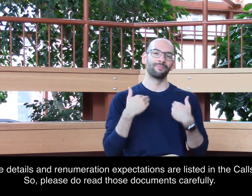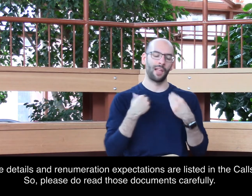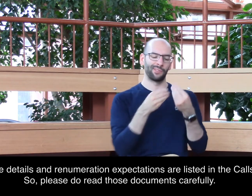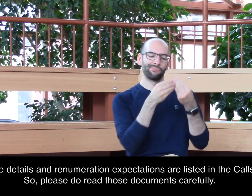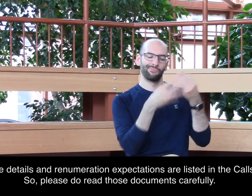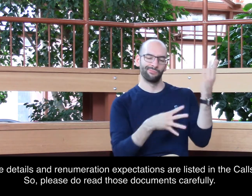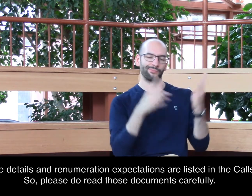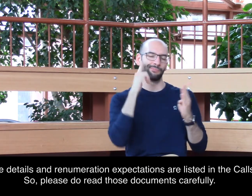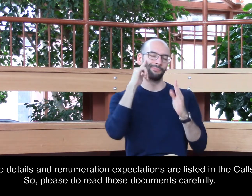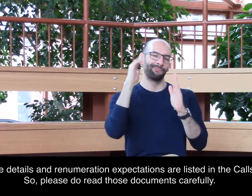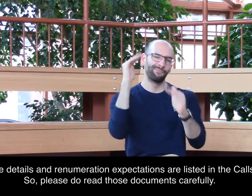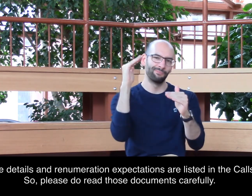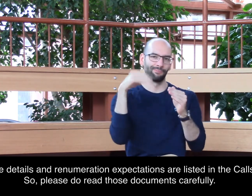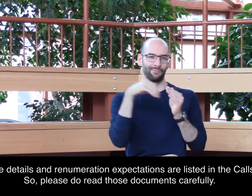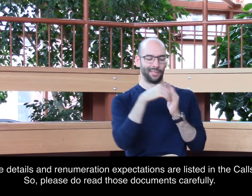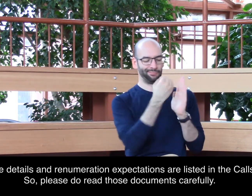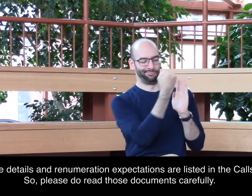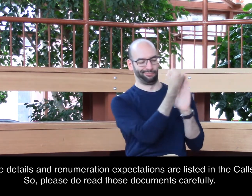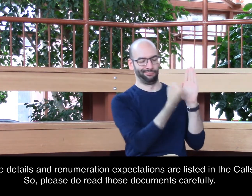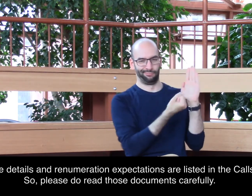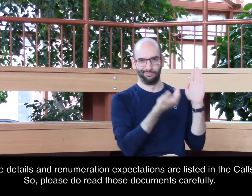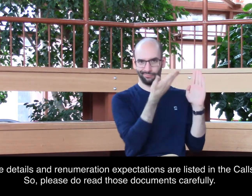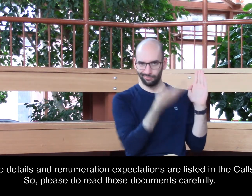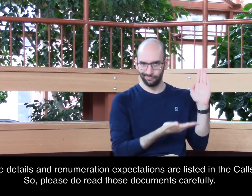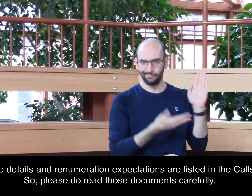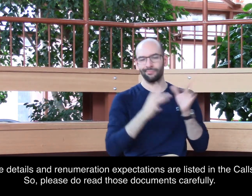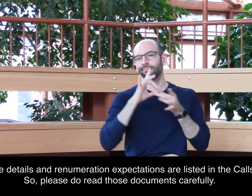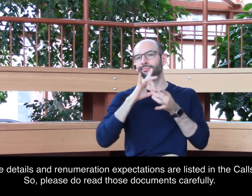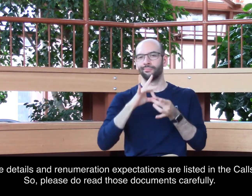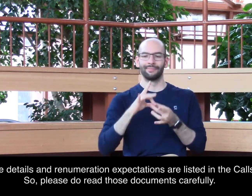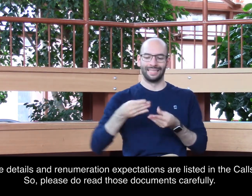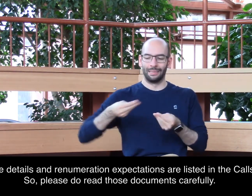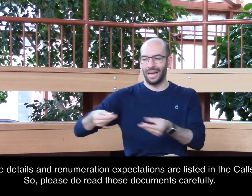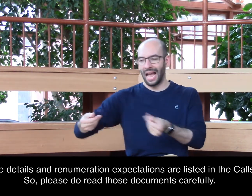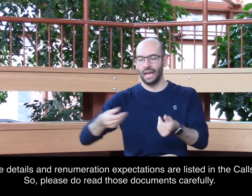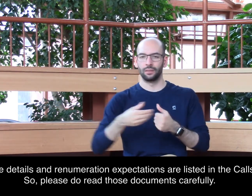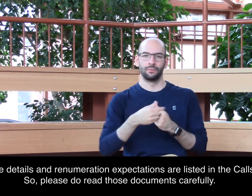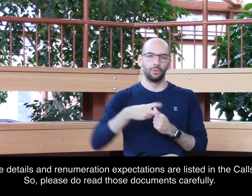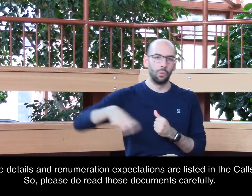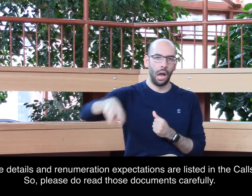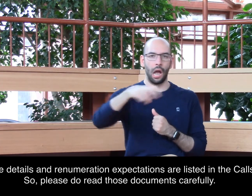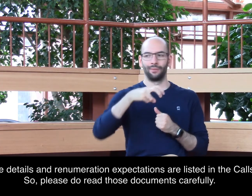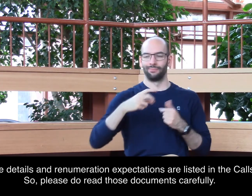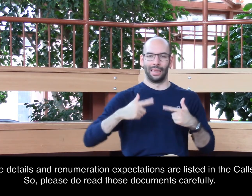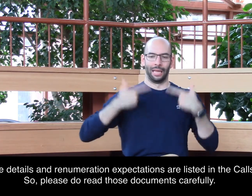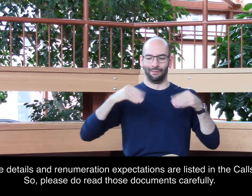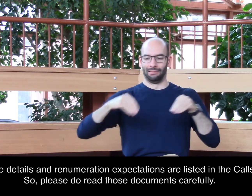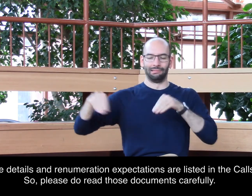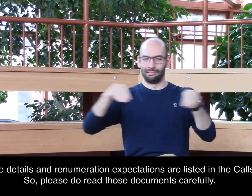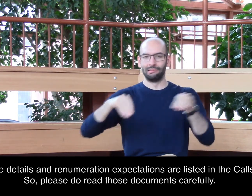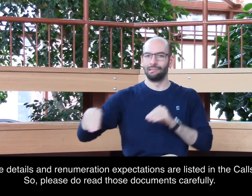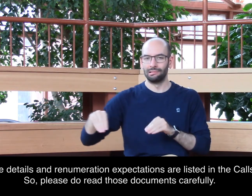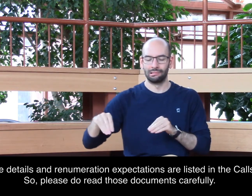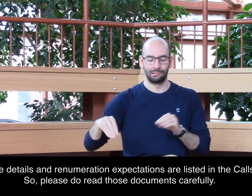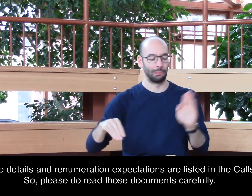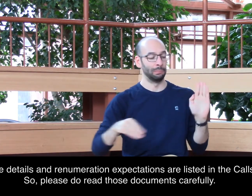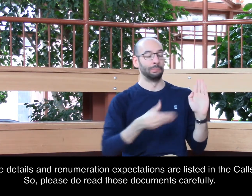remuneration expectations are listed in the calls, so please do read those documents